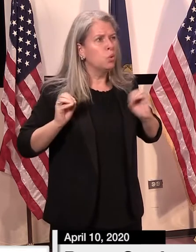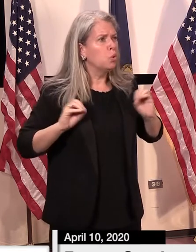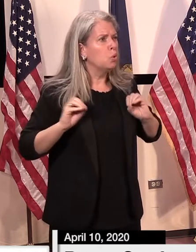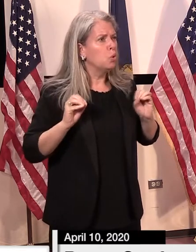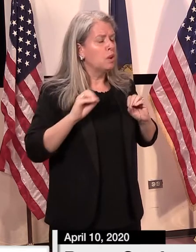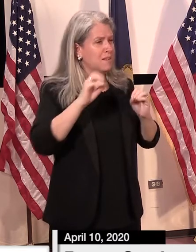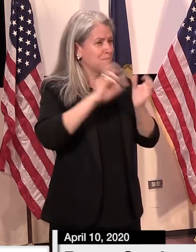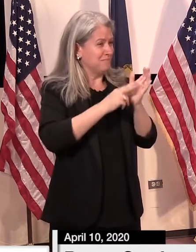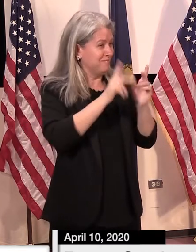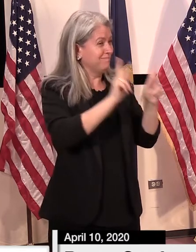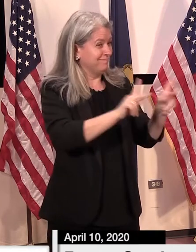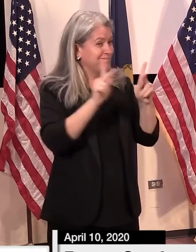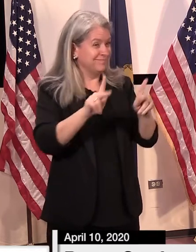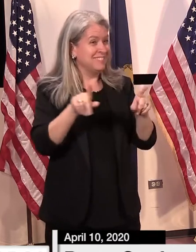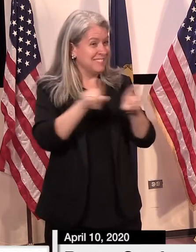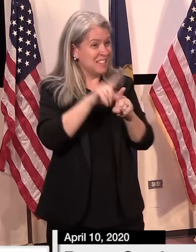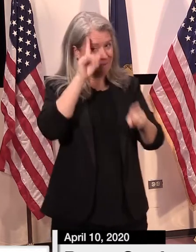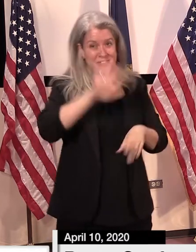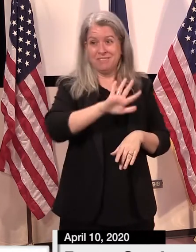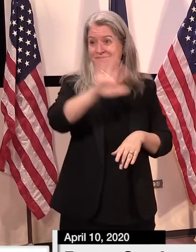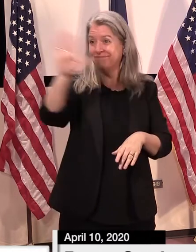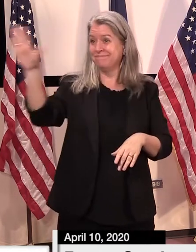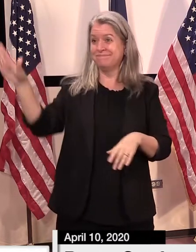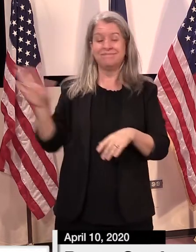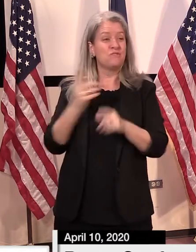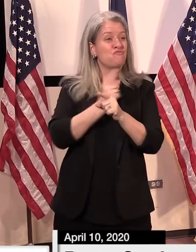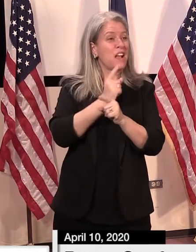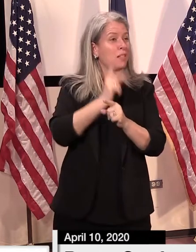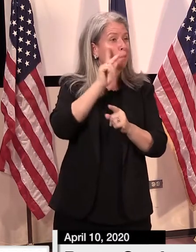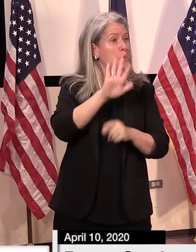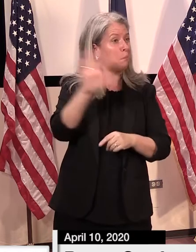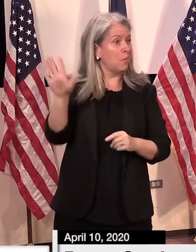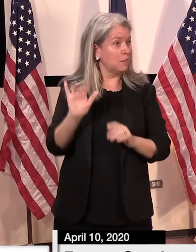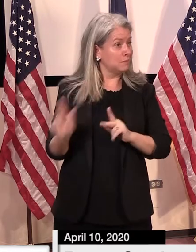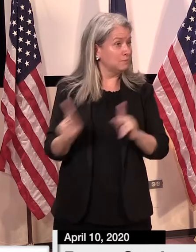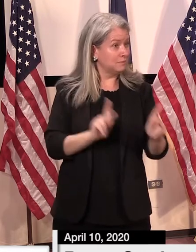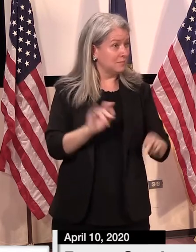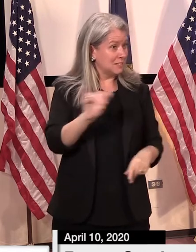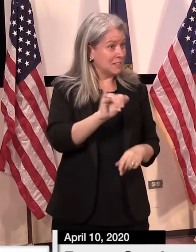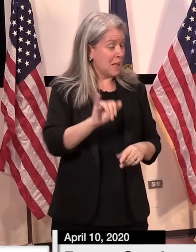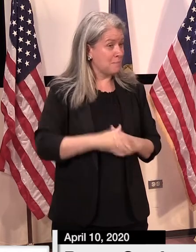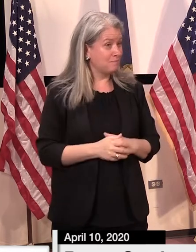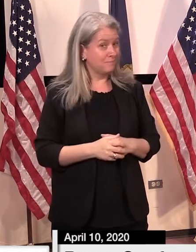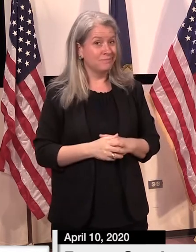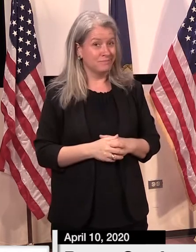the general public might be much greater than the numbers indicate?